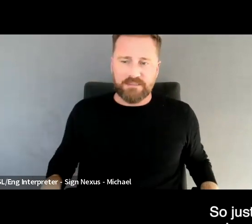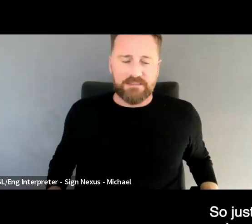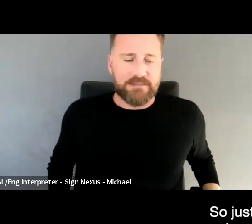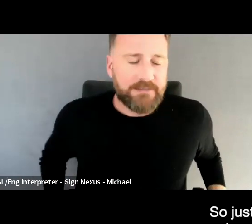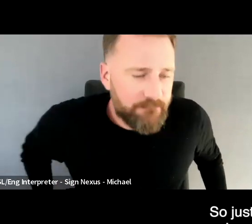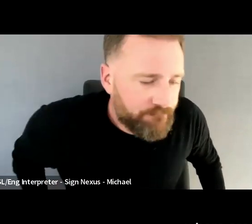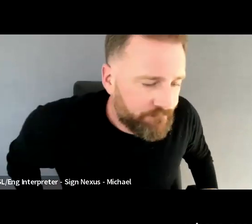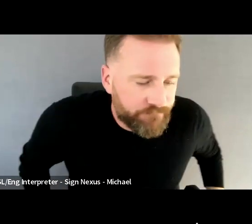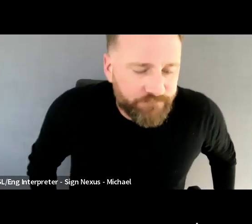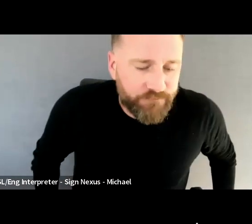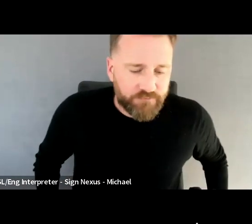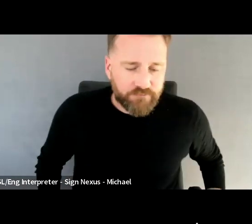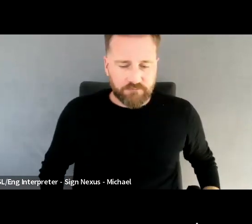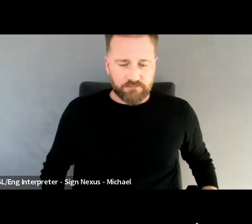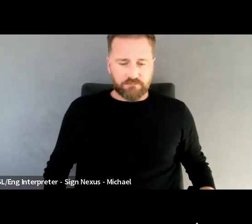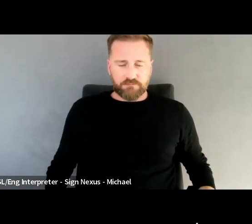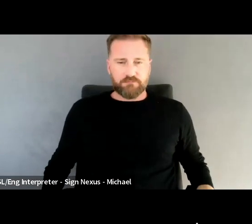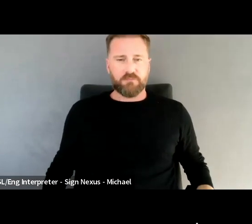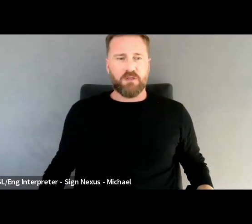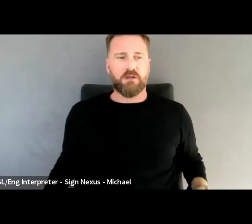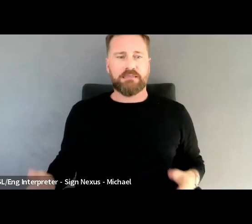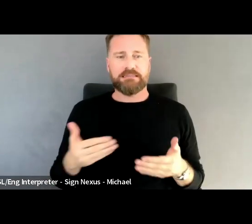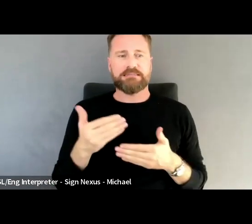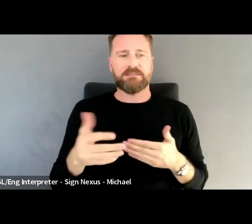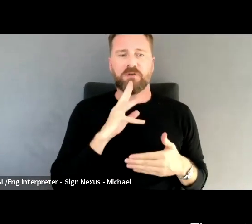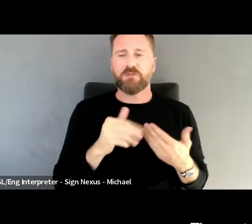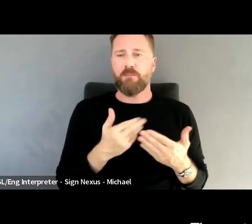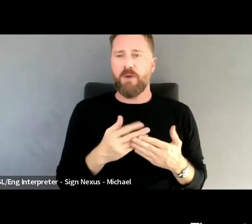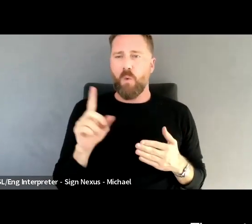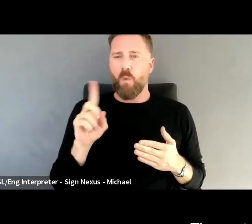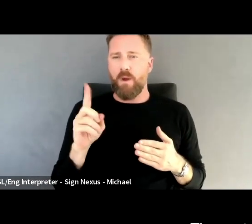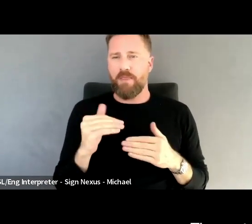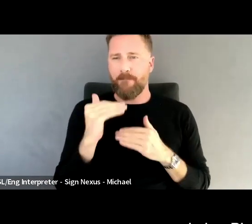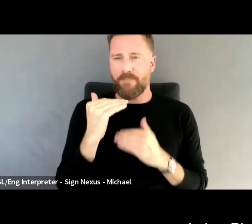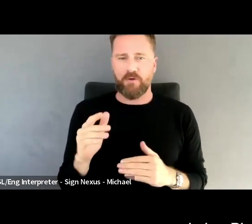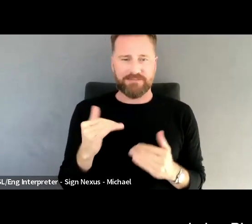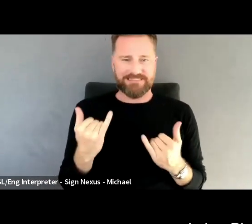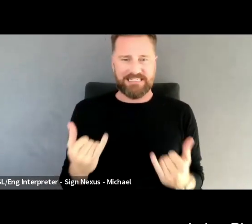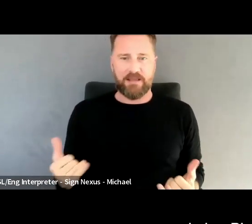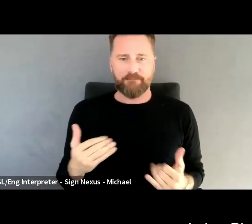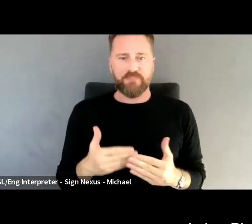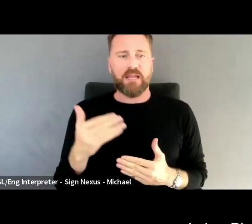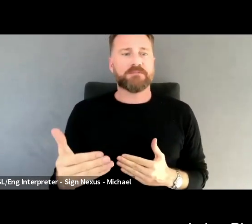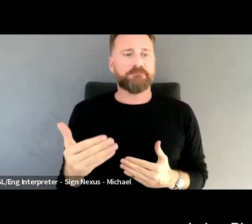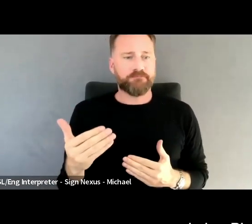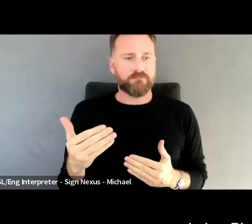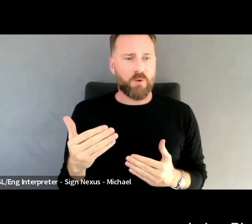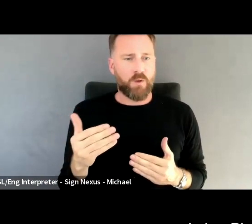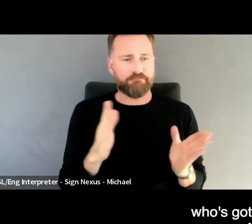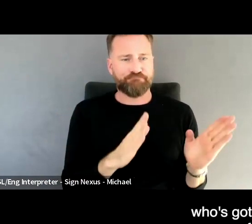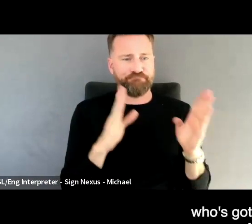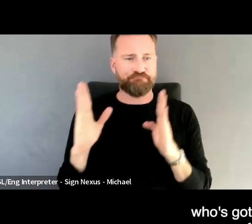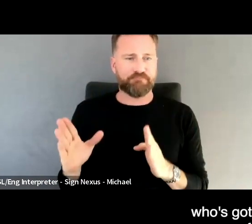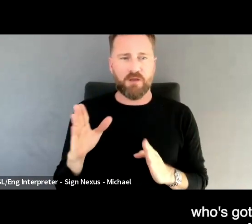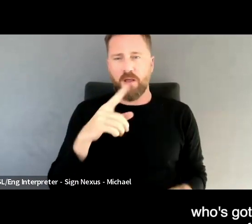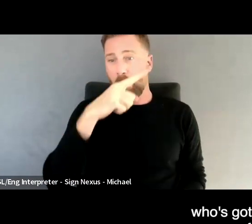understanding where is the friction? Where are the barriers today? The next one is a woman who's a black American